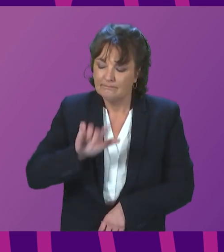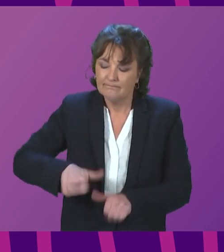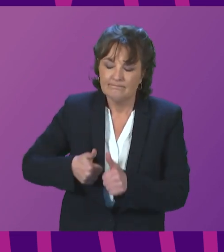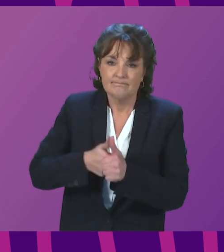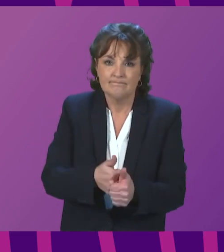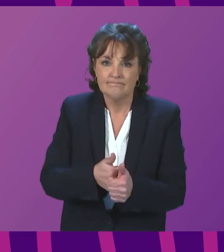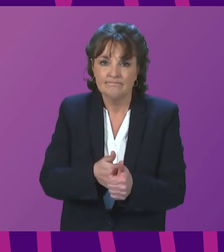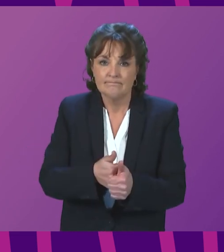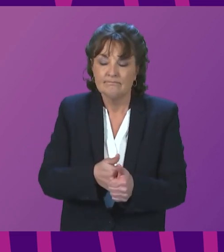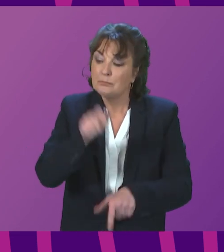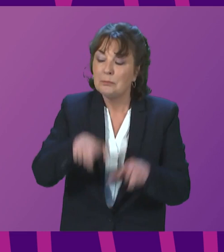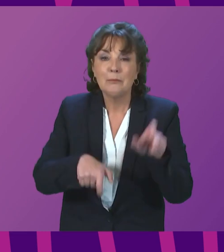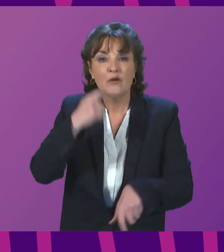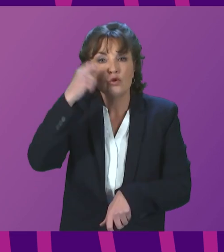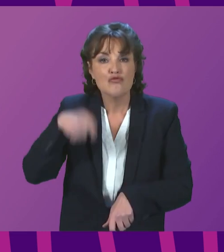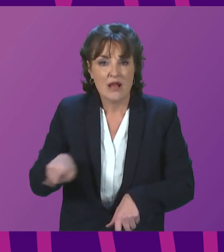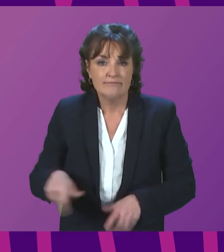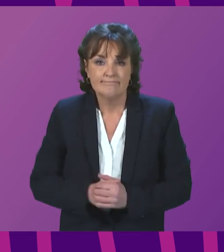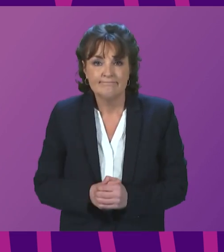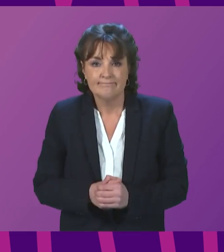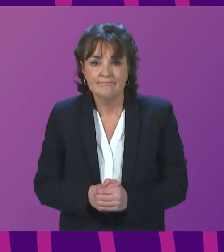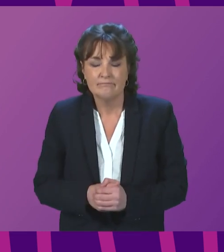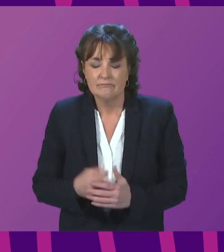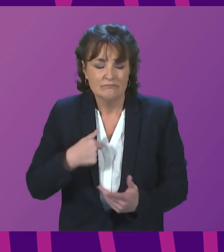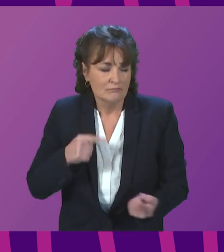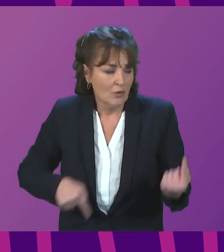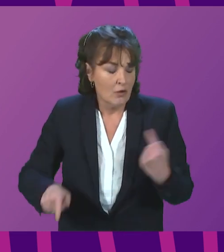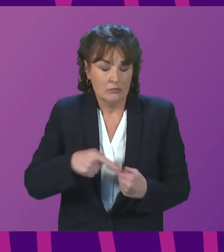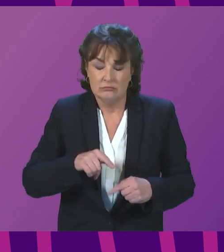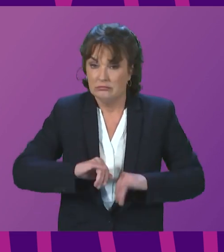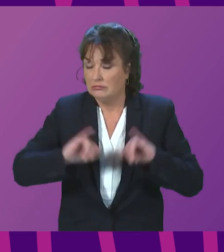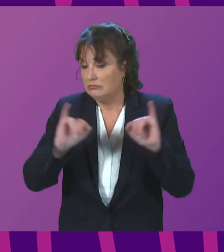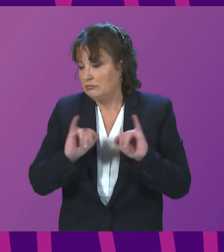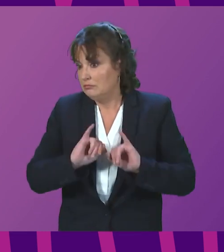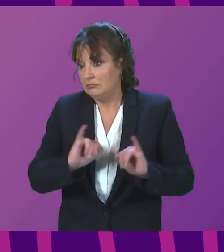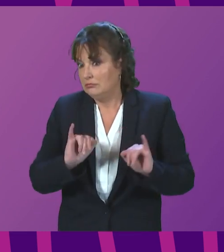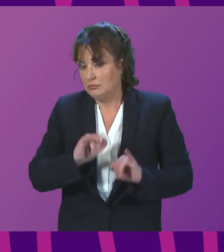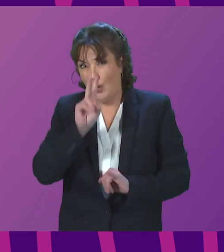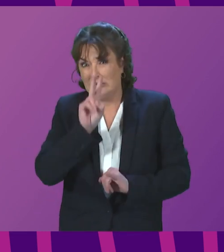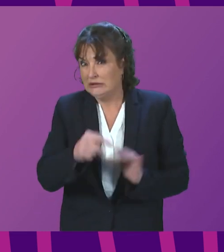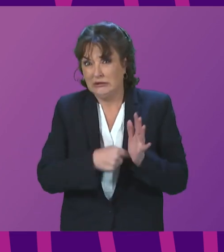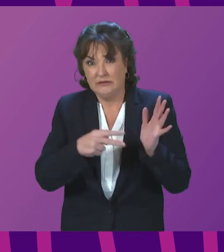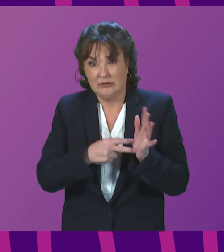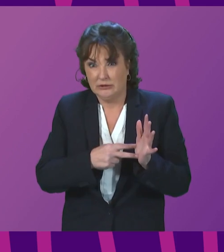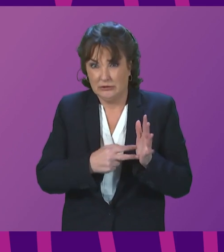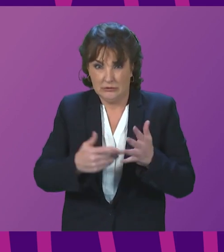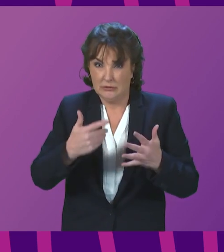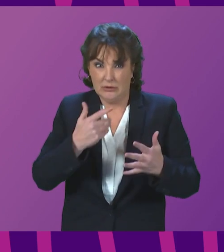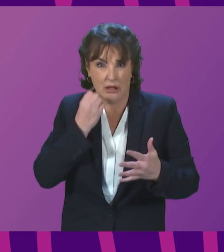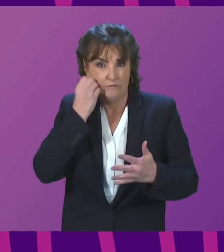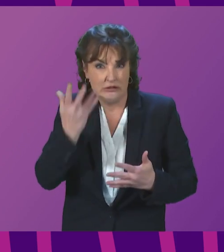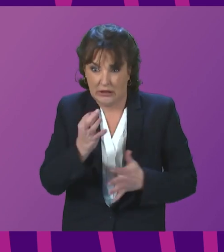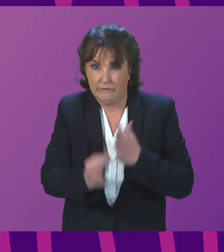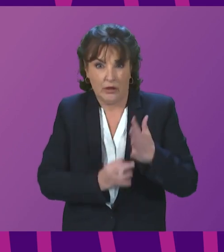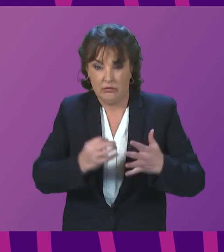of Ukraine. We all continue to be horrified and heartbroken by the scenes that are rolling on our screens